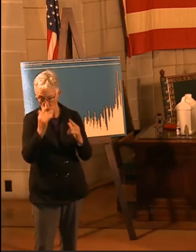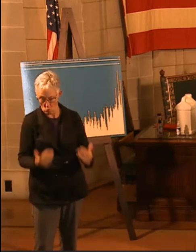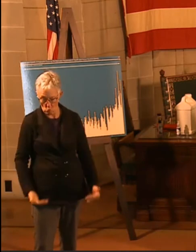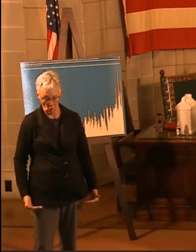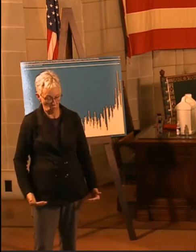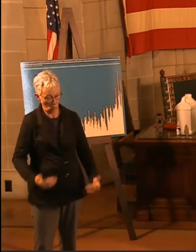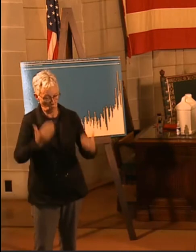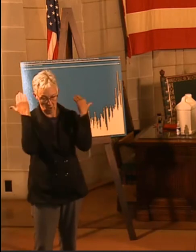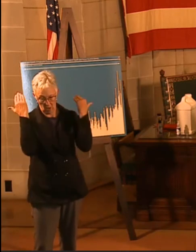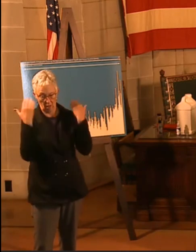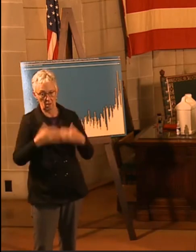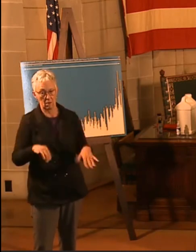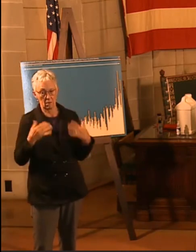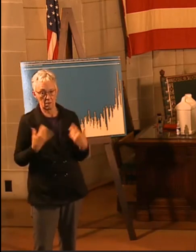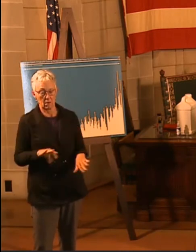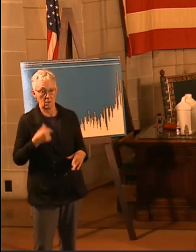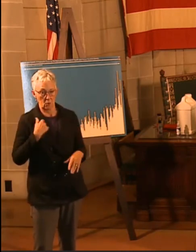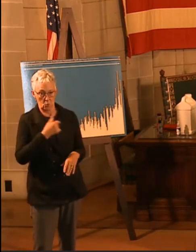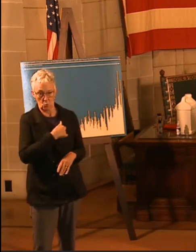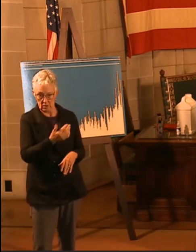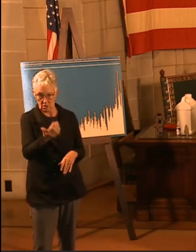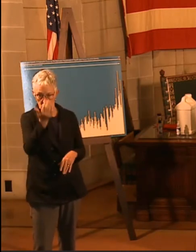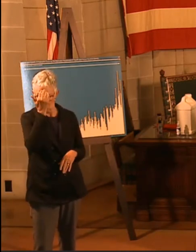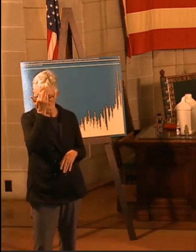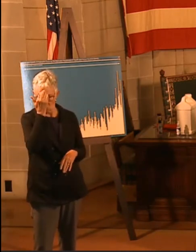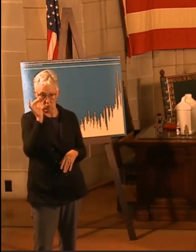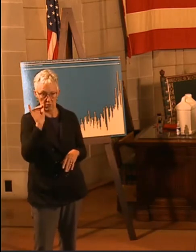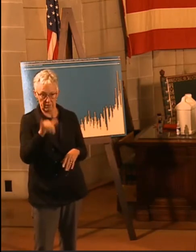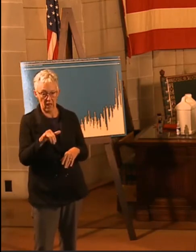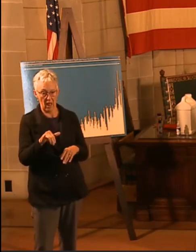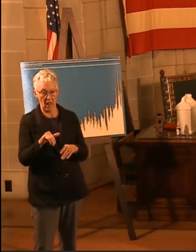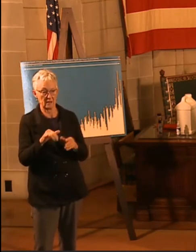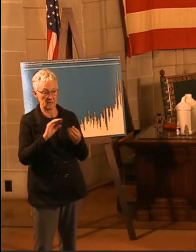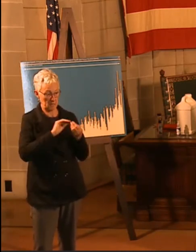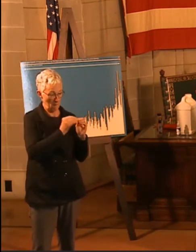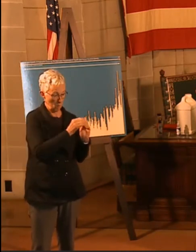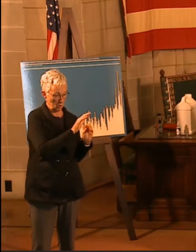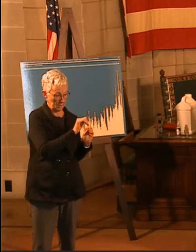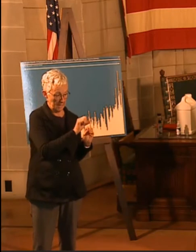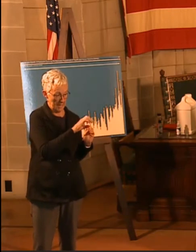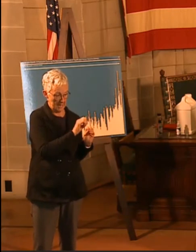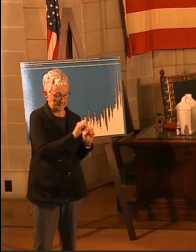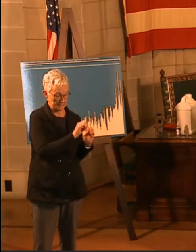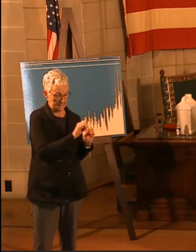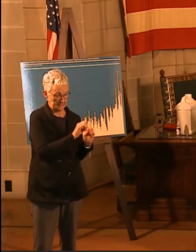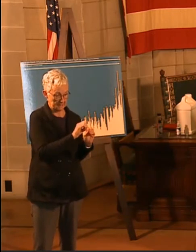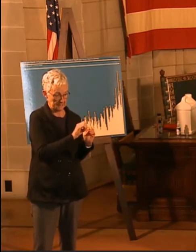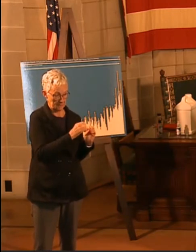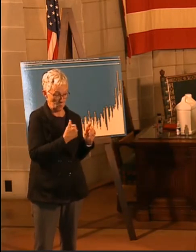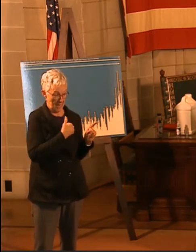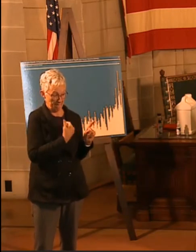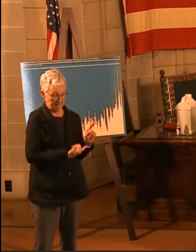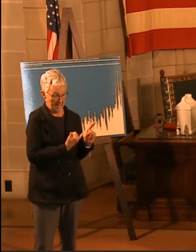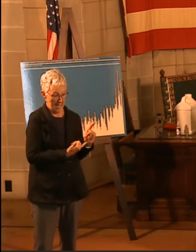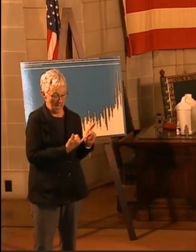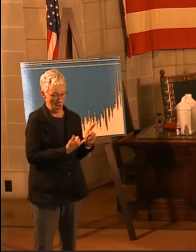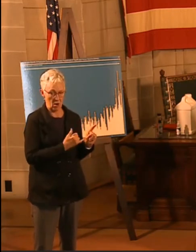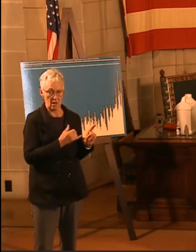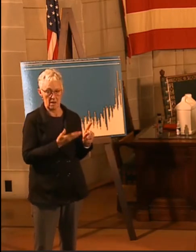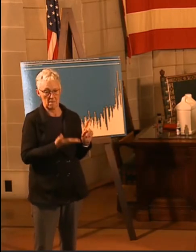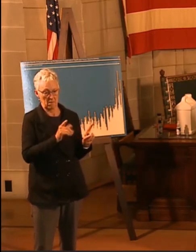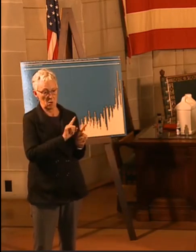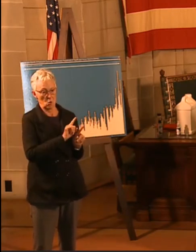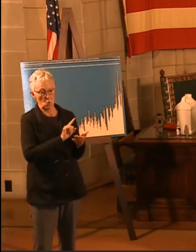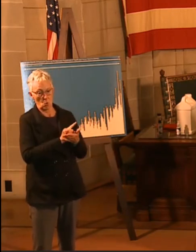lead hospitalizations and deaths by several weeks. And so, what we see now, today, we're not going to really feel the